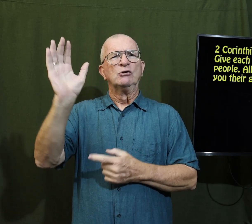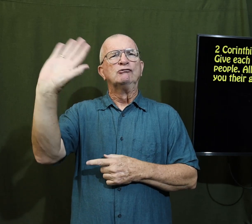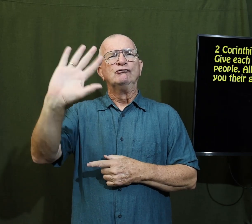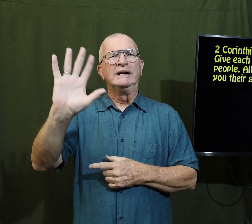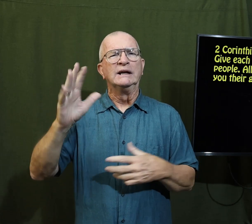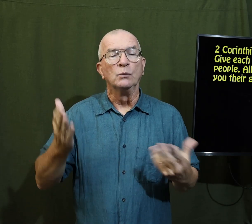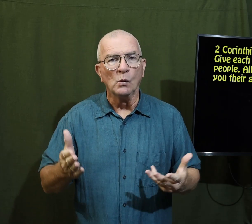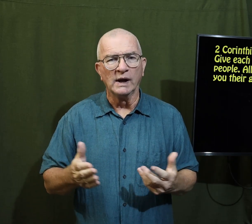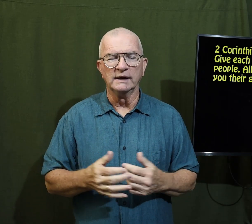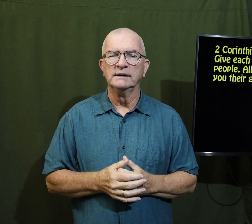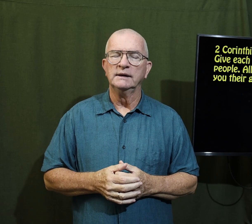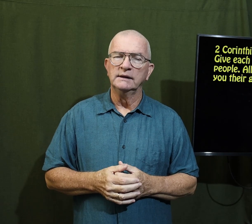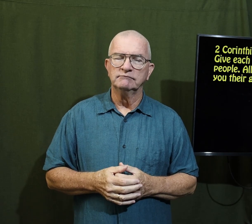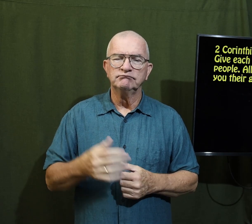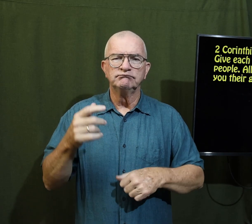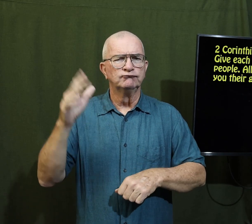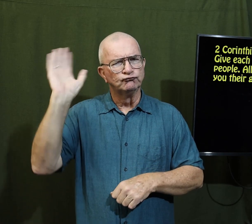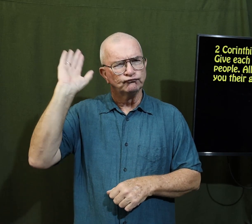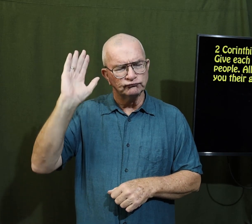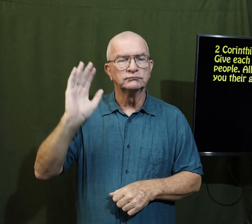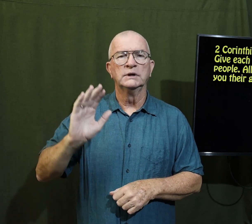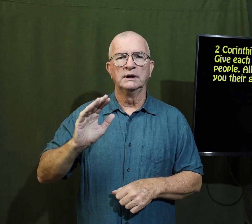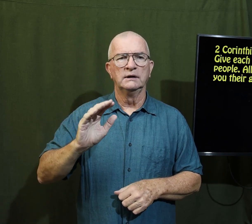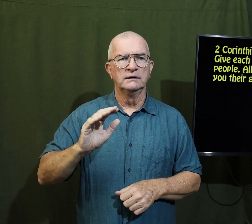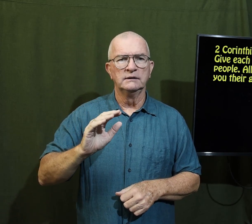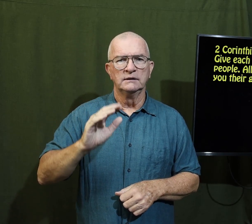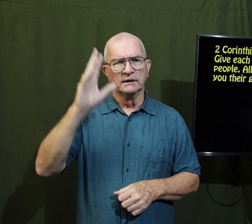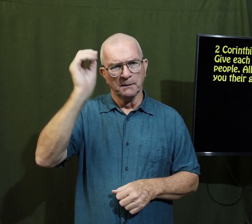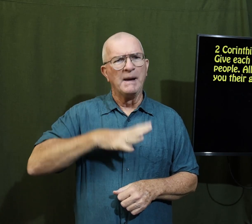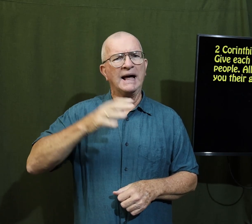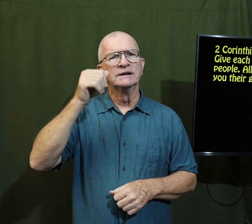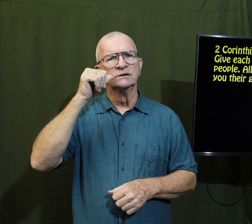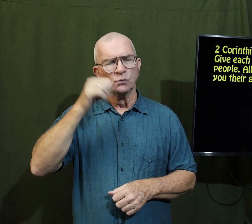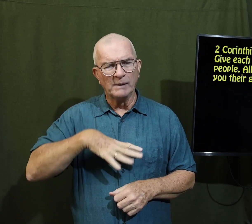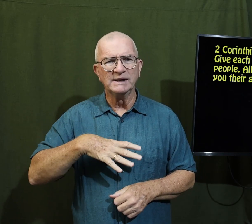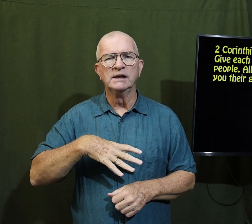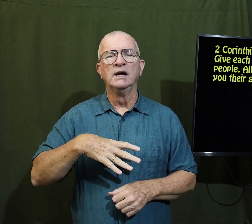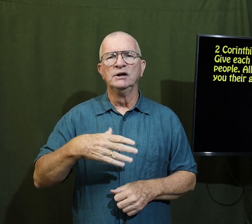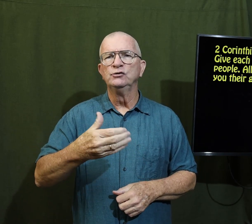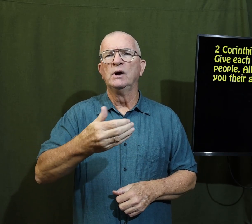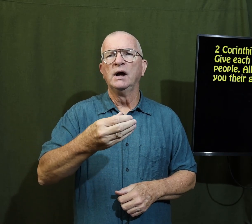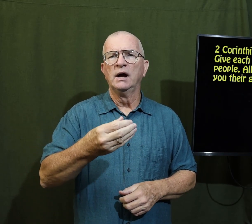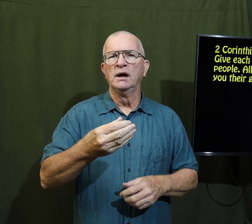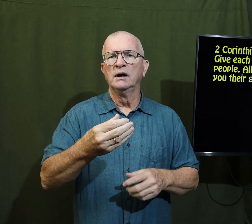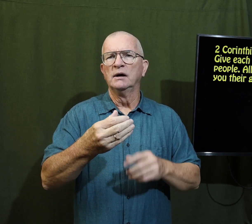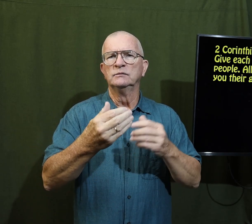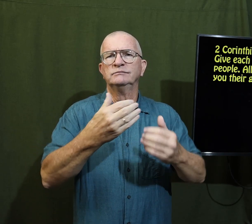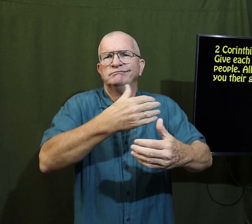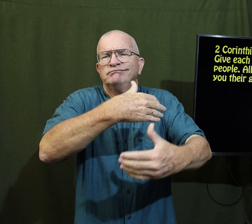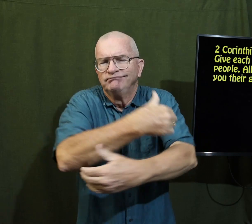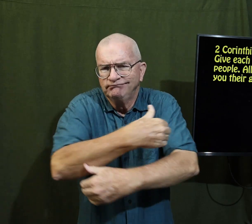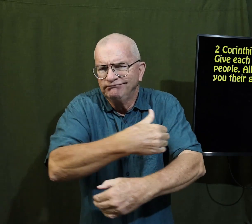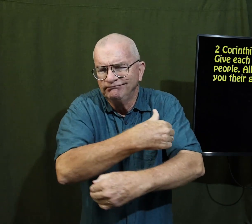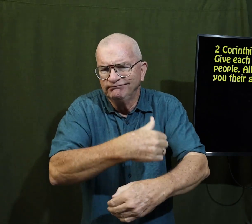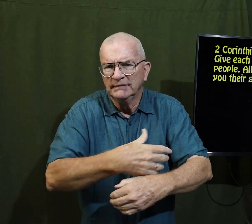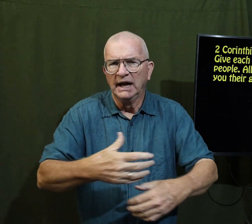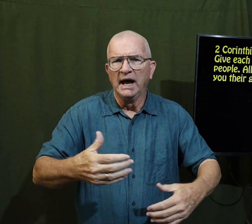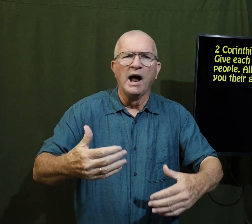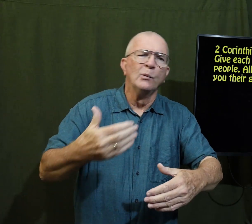the special greeting was what a long time ago the man and the women would hug each other